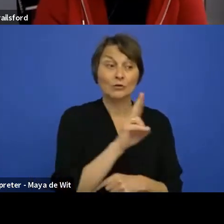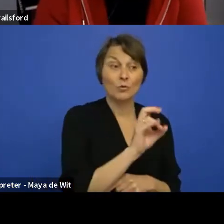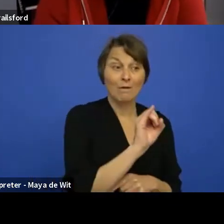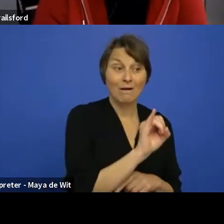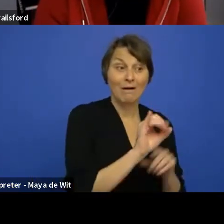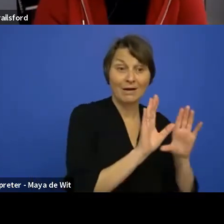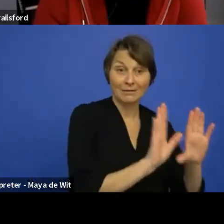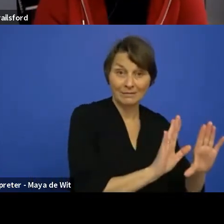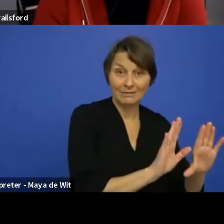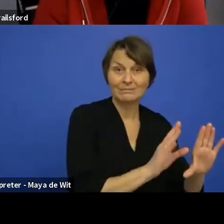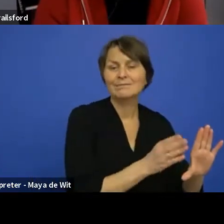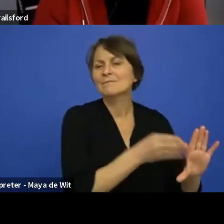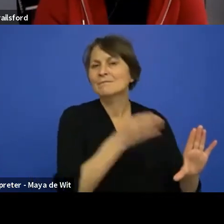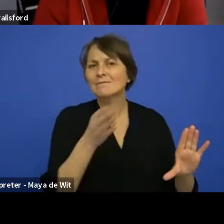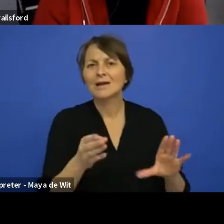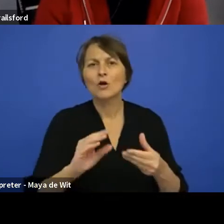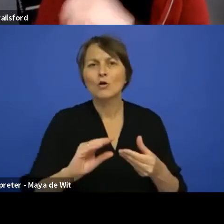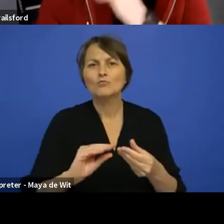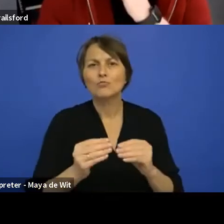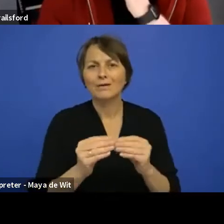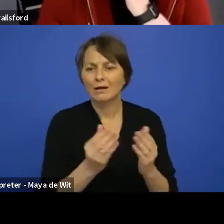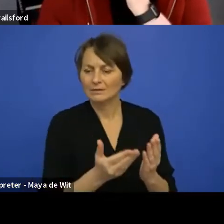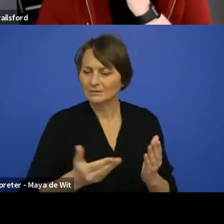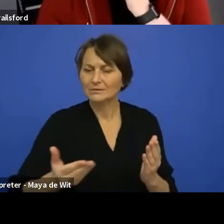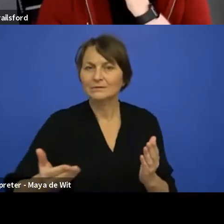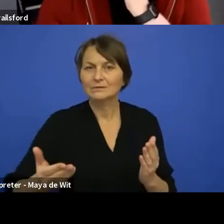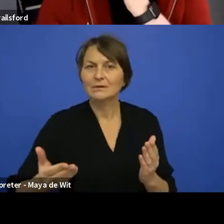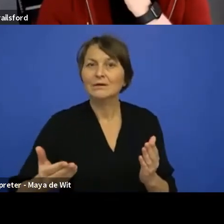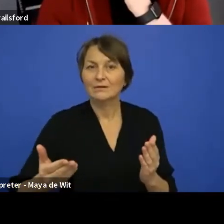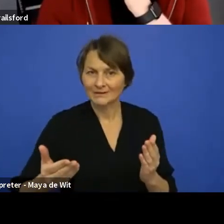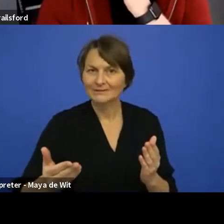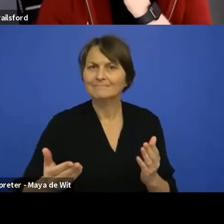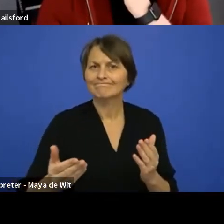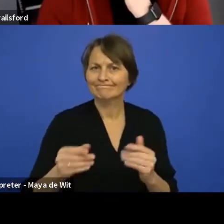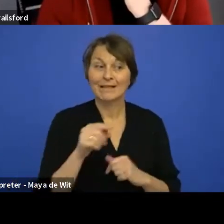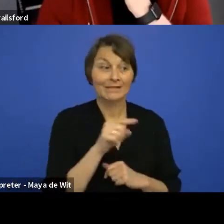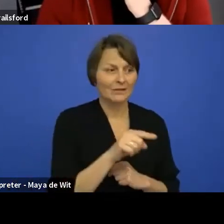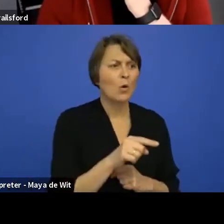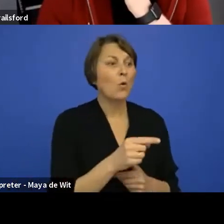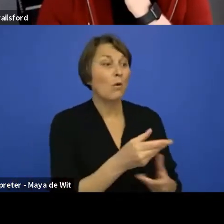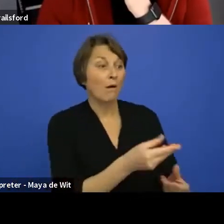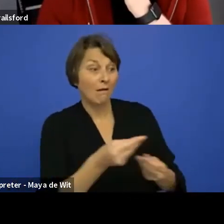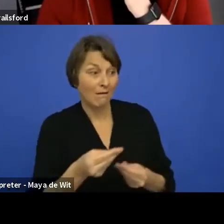um, which will make it much easier to develop UI in a regular machine.